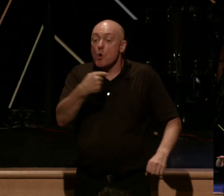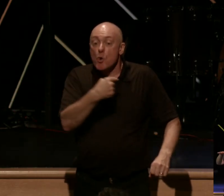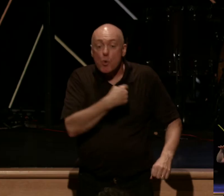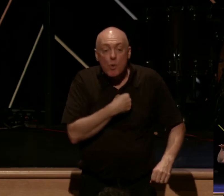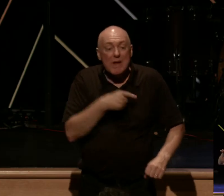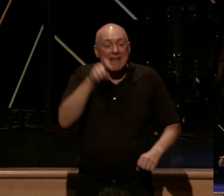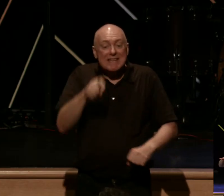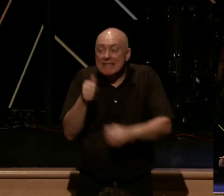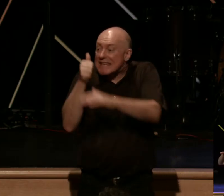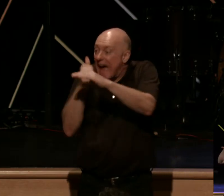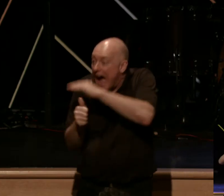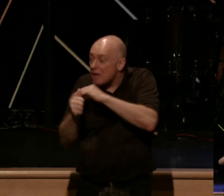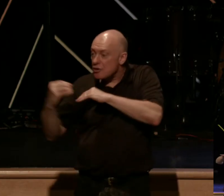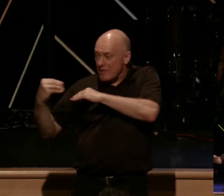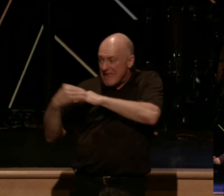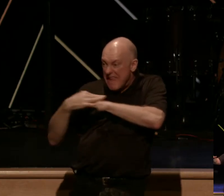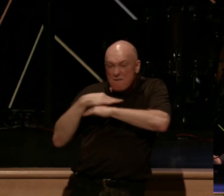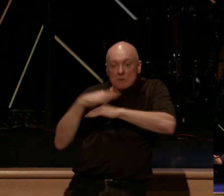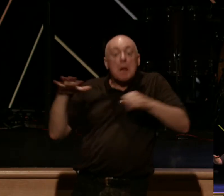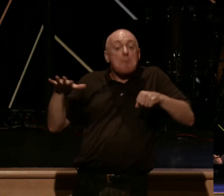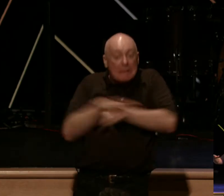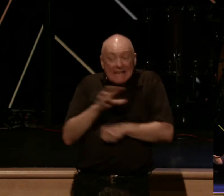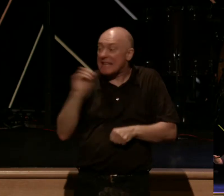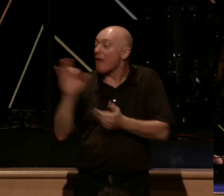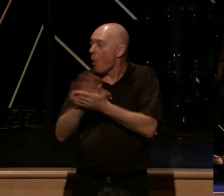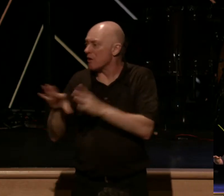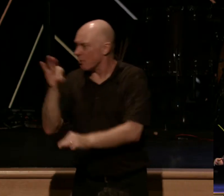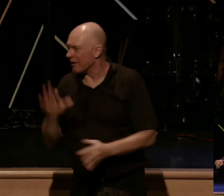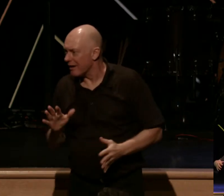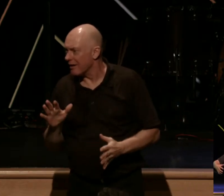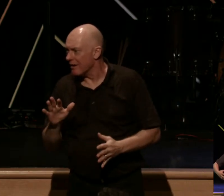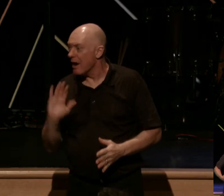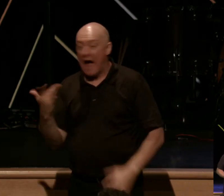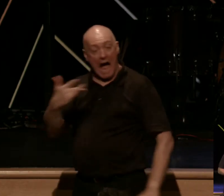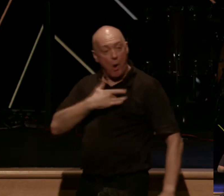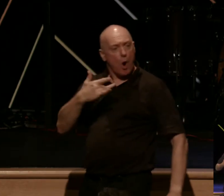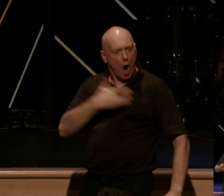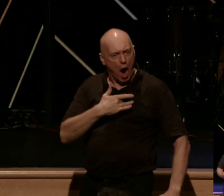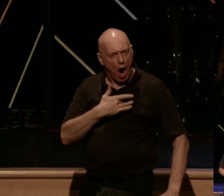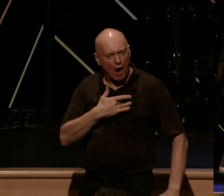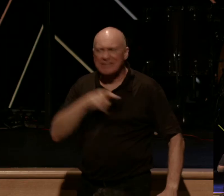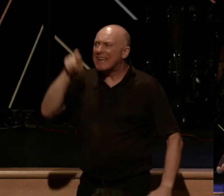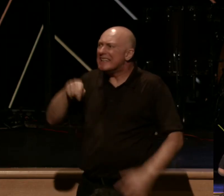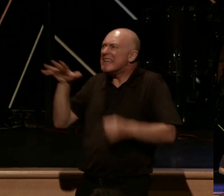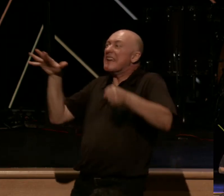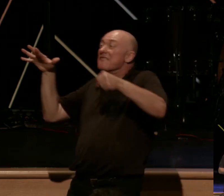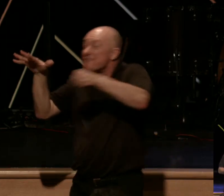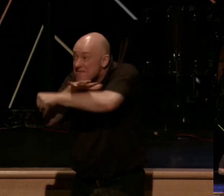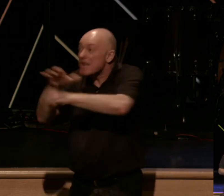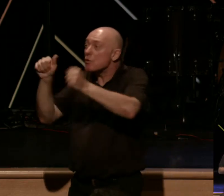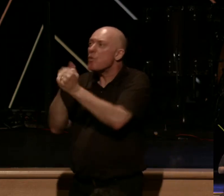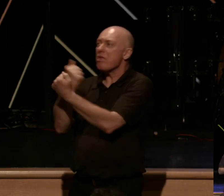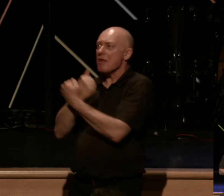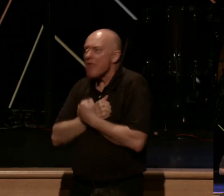the influence completely of the Holy Spirit. That our hearts would be filled with love for